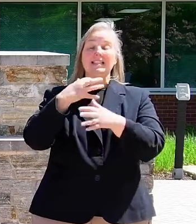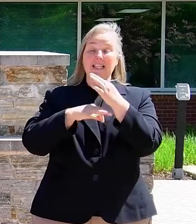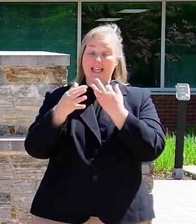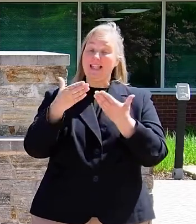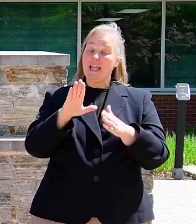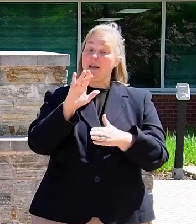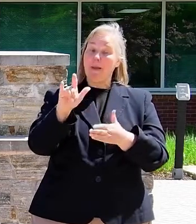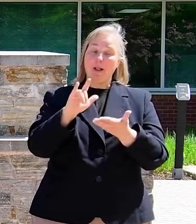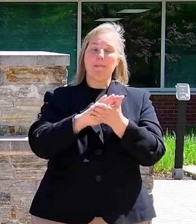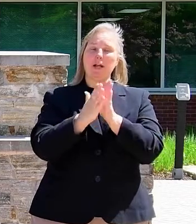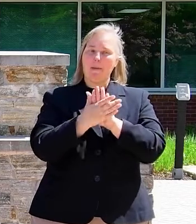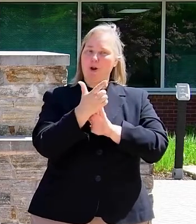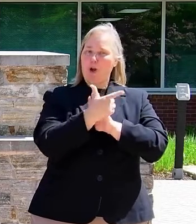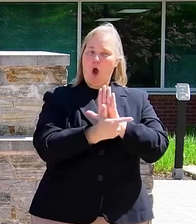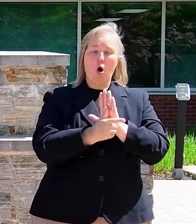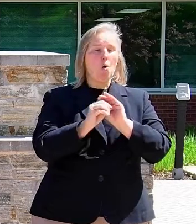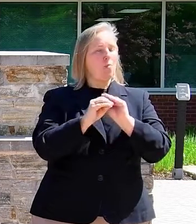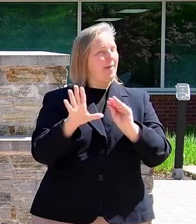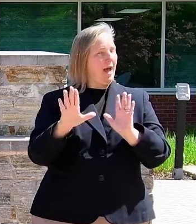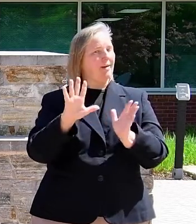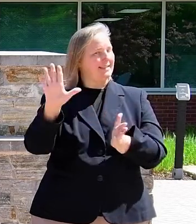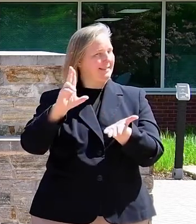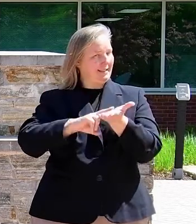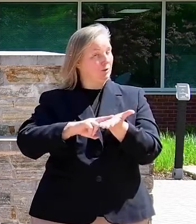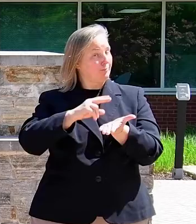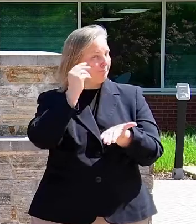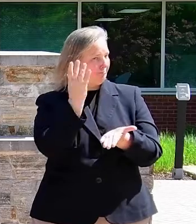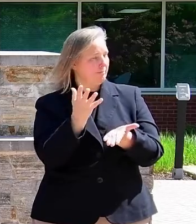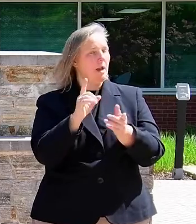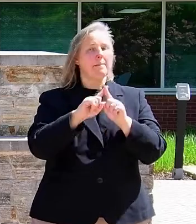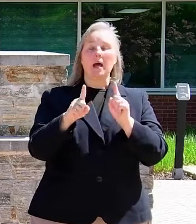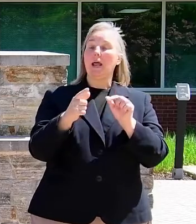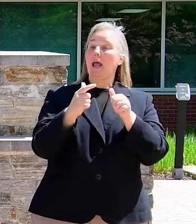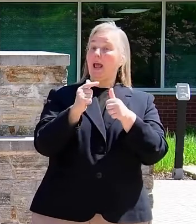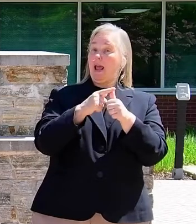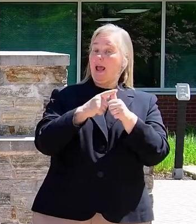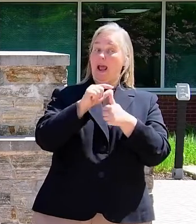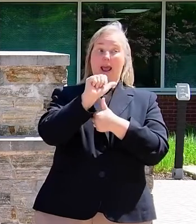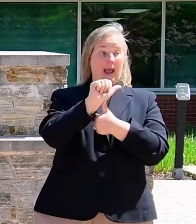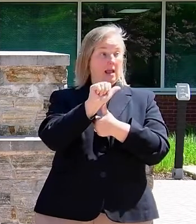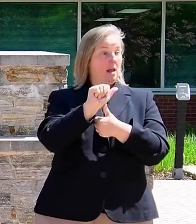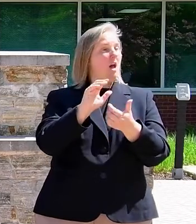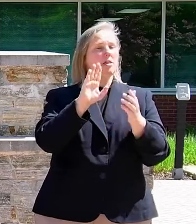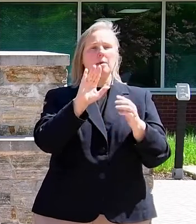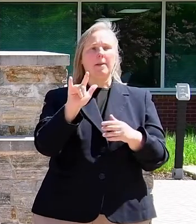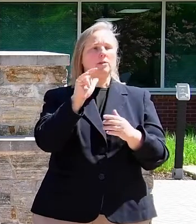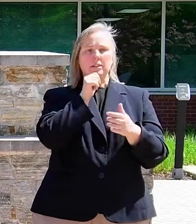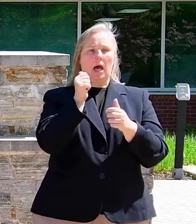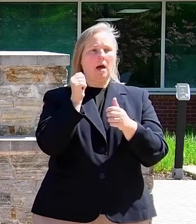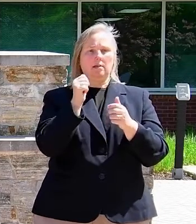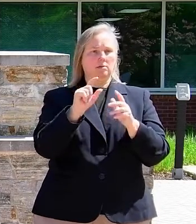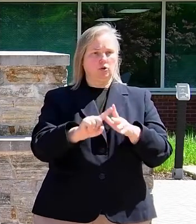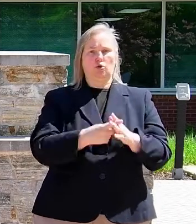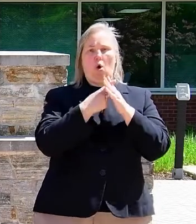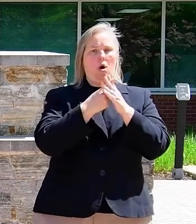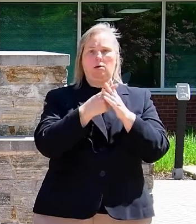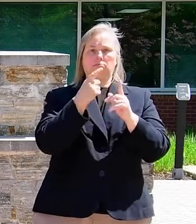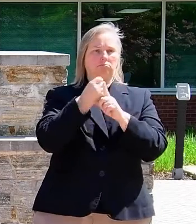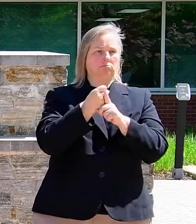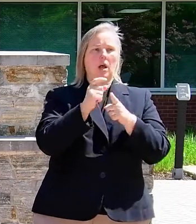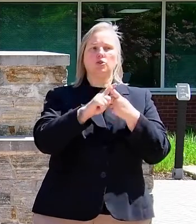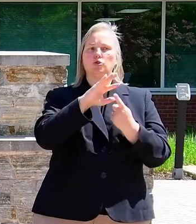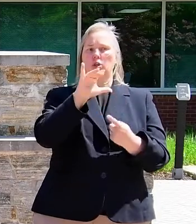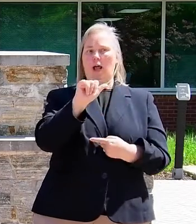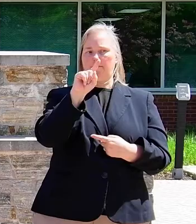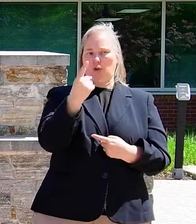he let the bill go into law without his signature. But A, the bill does not take effect until July 1st, and B,